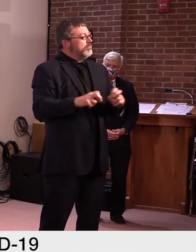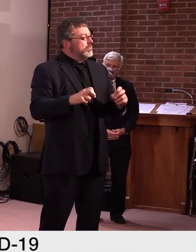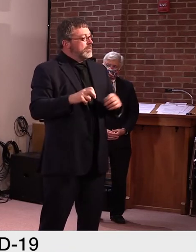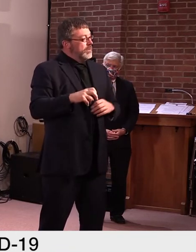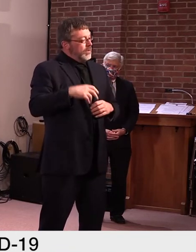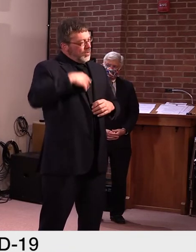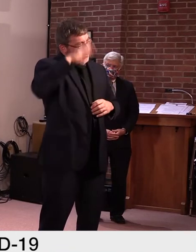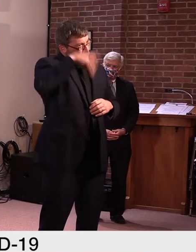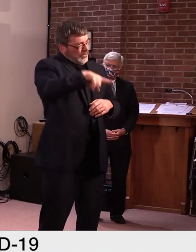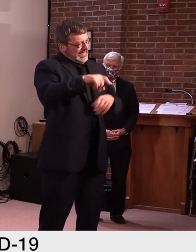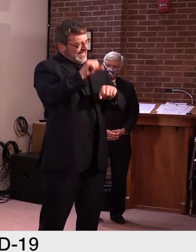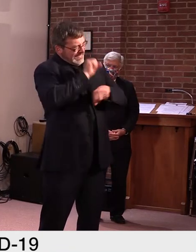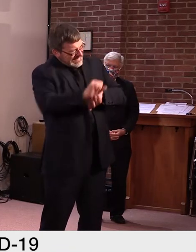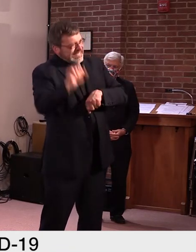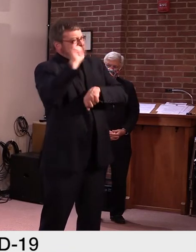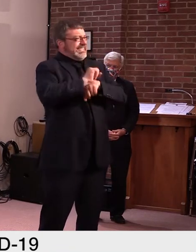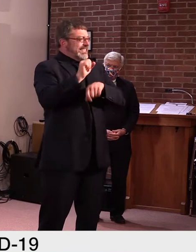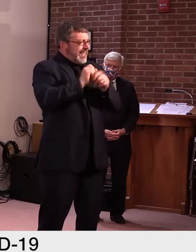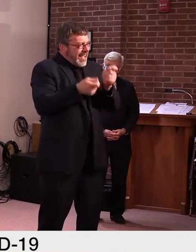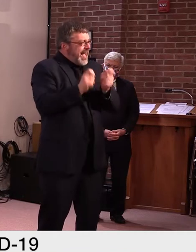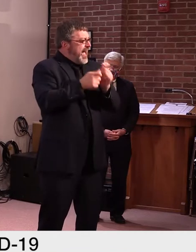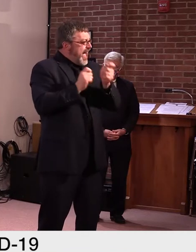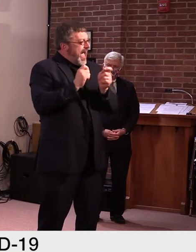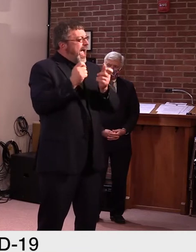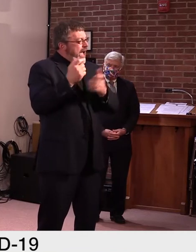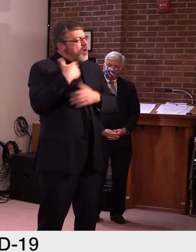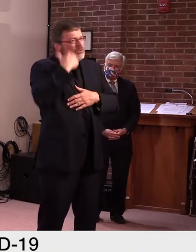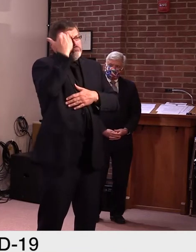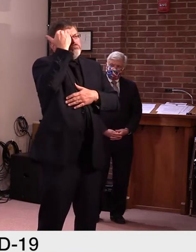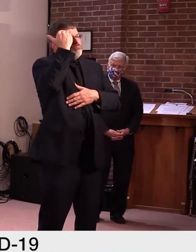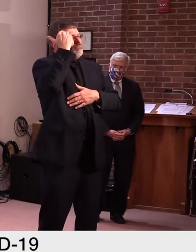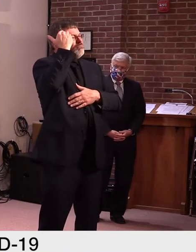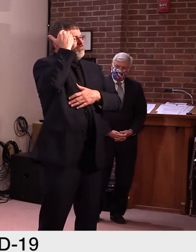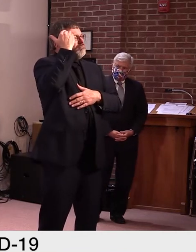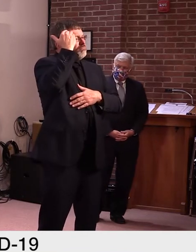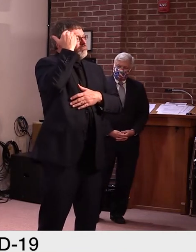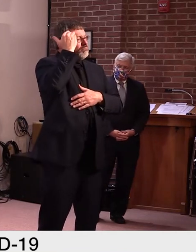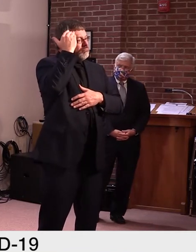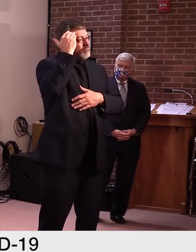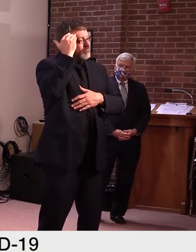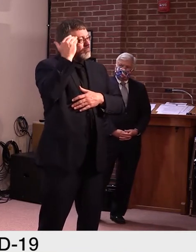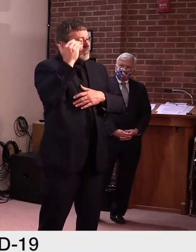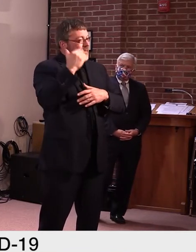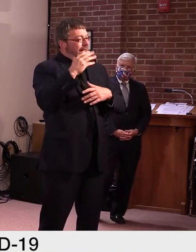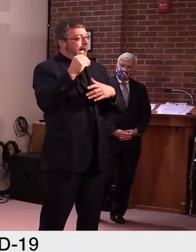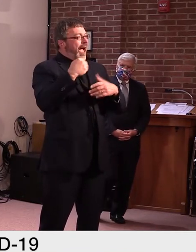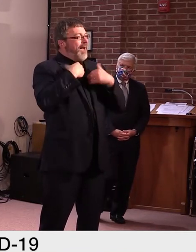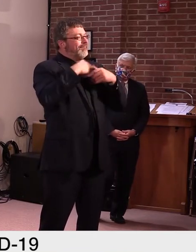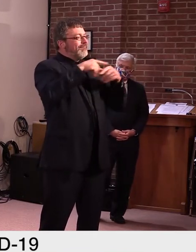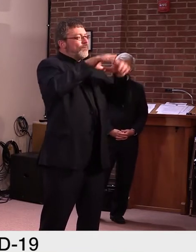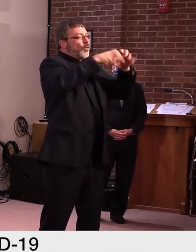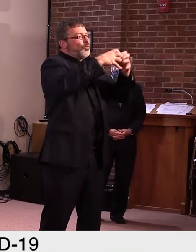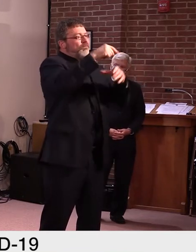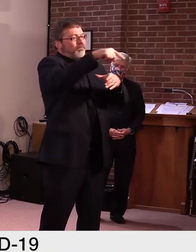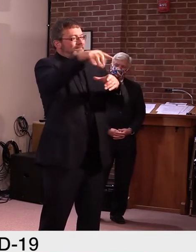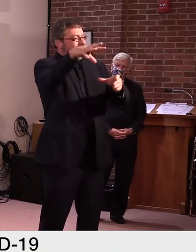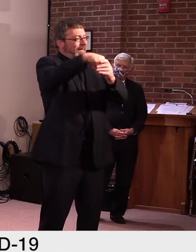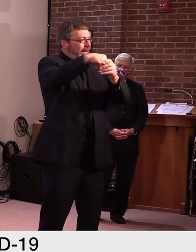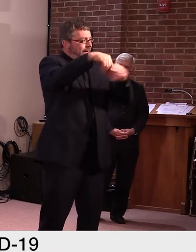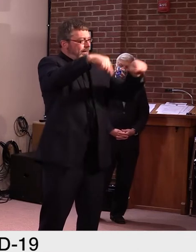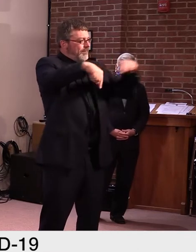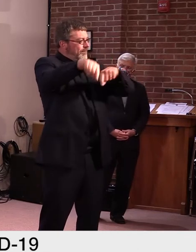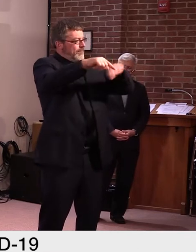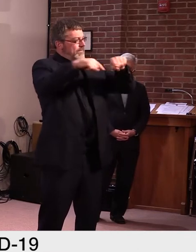and, um, we'll see, we'll see what happens. I know there's some, um, some groups that I hadn't heard from before,